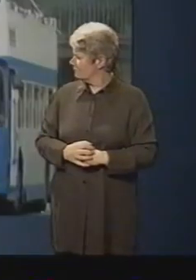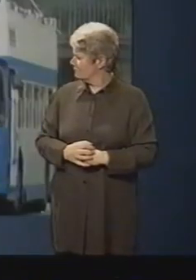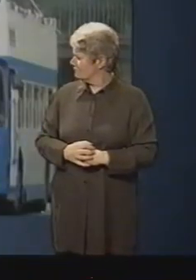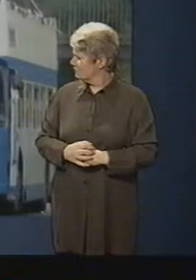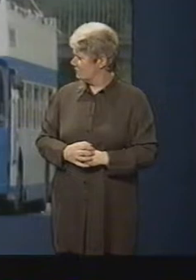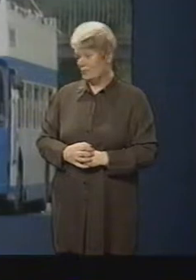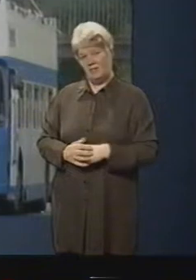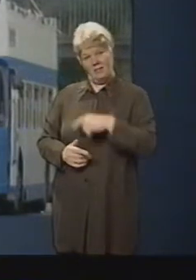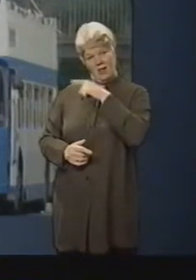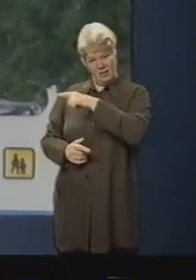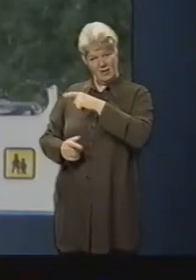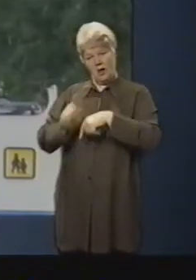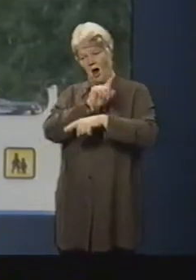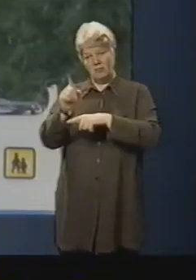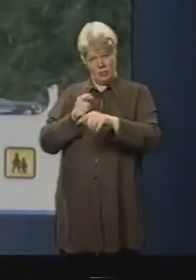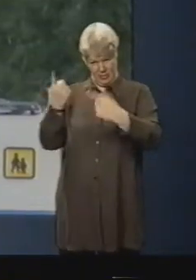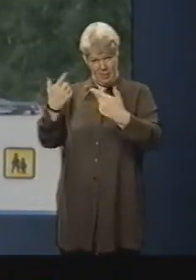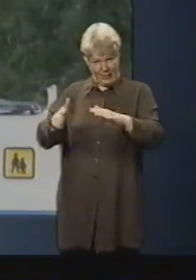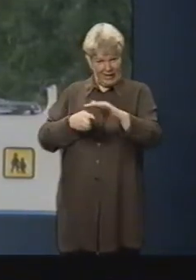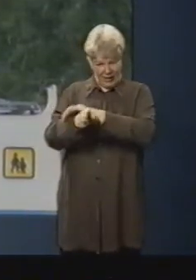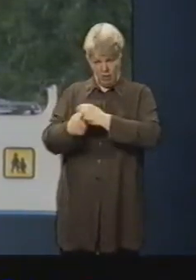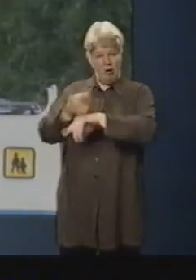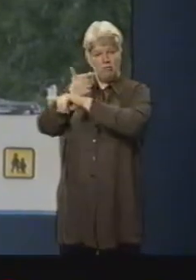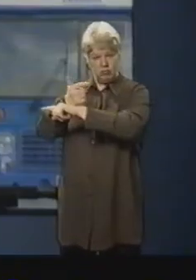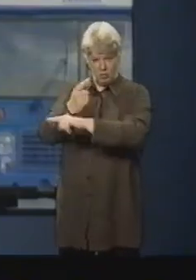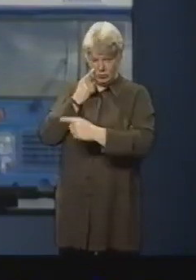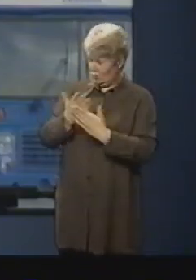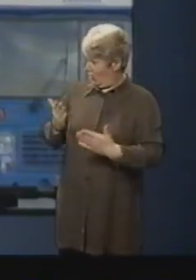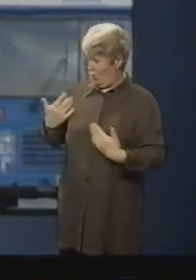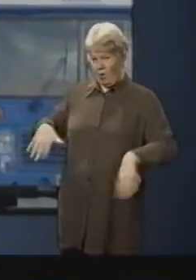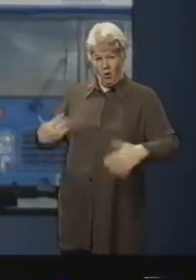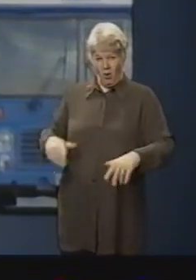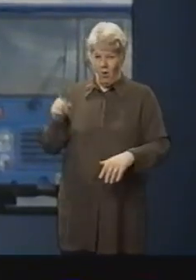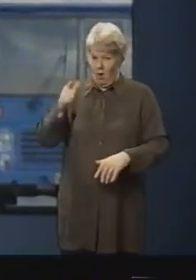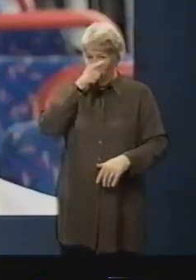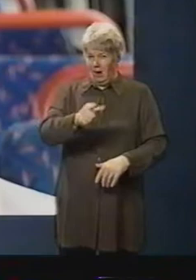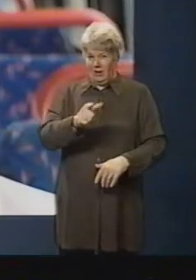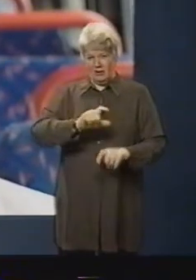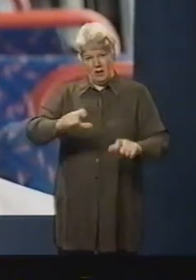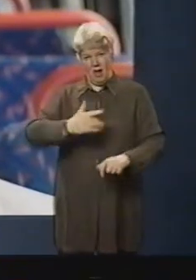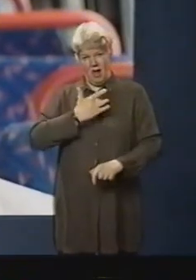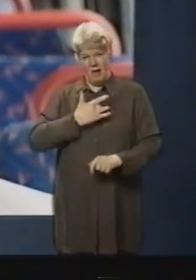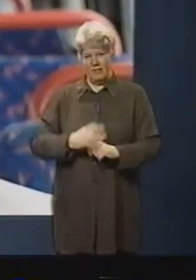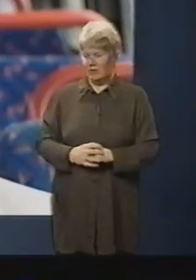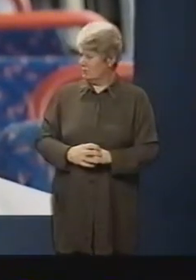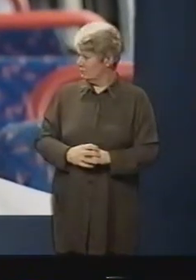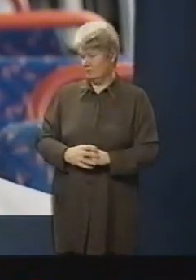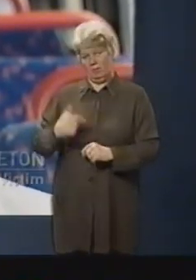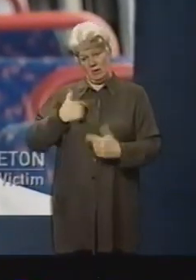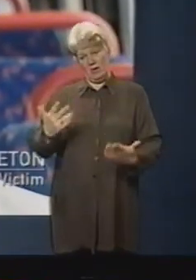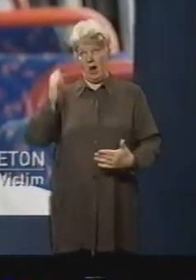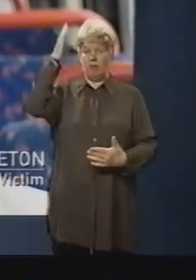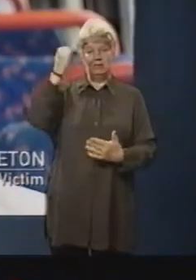This footage of the wrecked bus shows just how lucky they were to escape alive. I'm about six foot now.